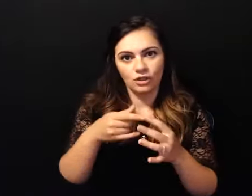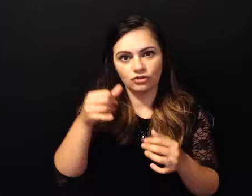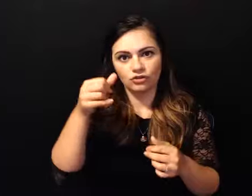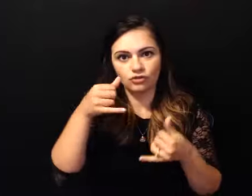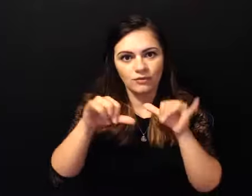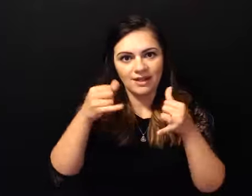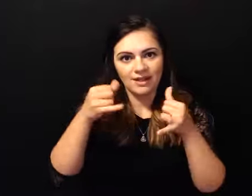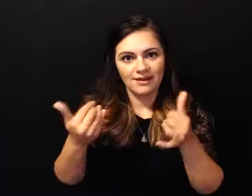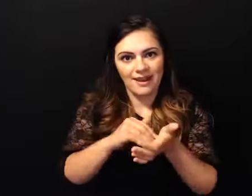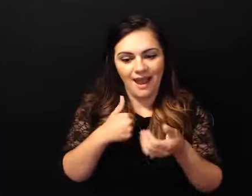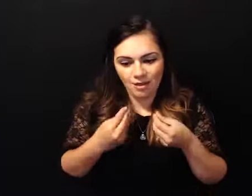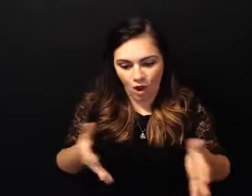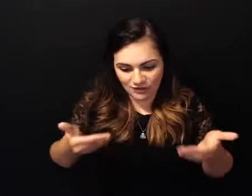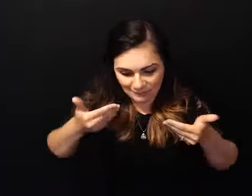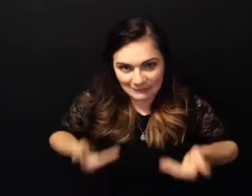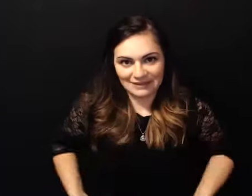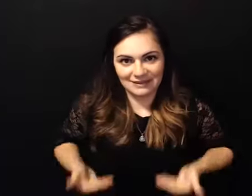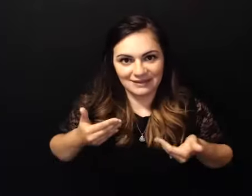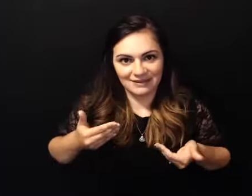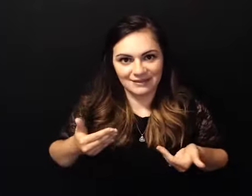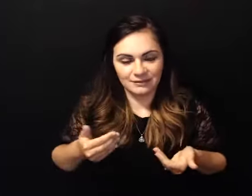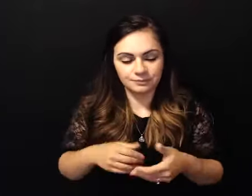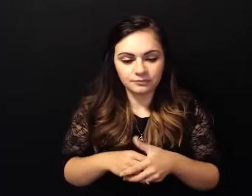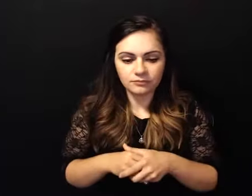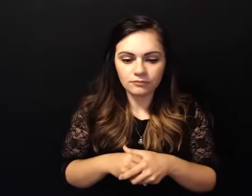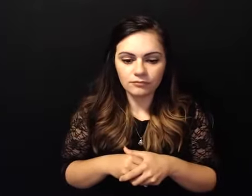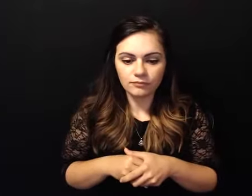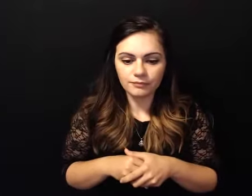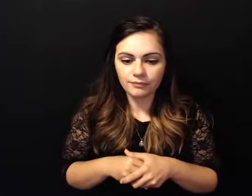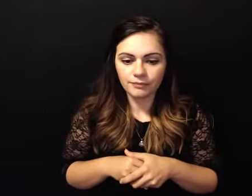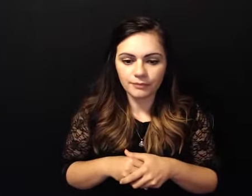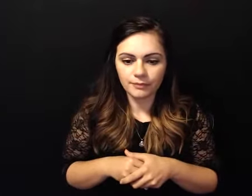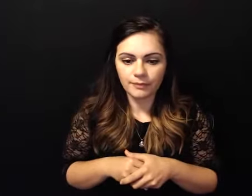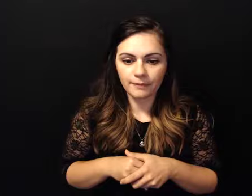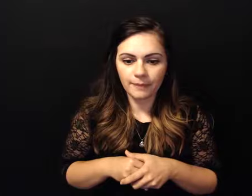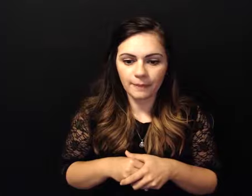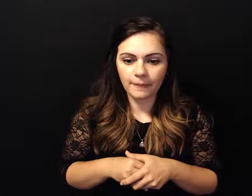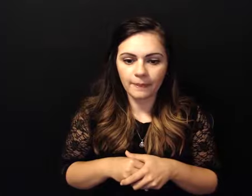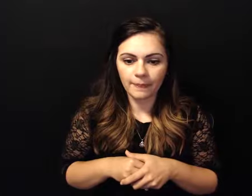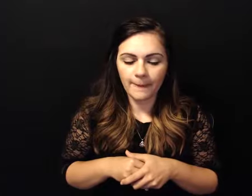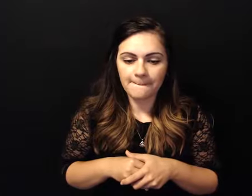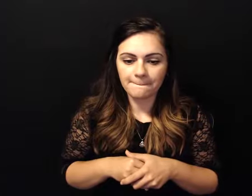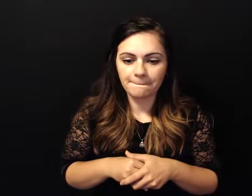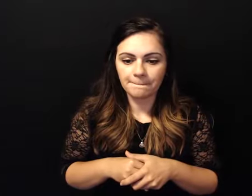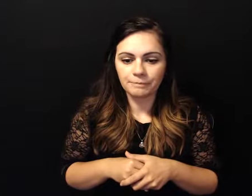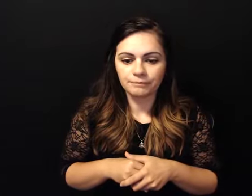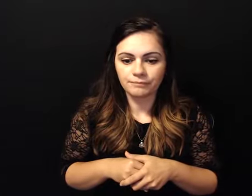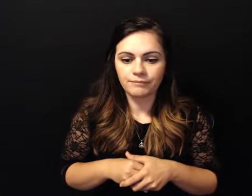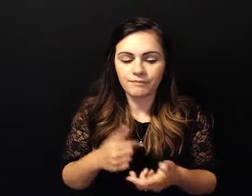shell of a person now i didn't i didn't have to drink over over at this time you know i surrounded myself and jumped in the middle of alcoholics anonymous and you